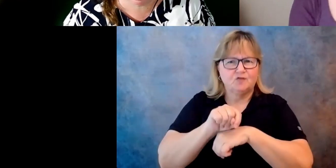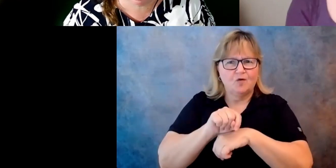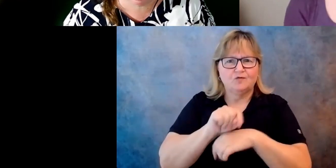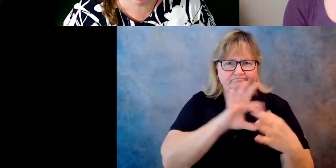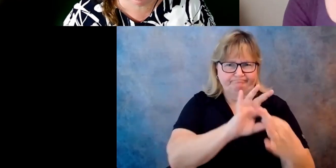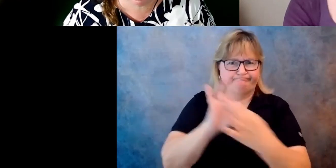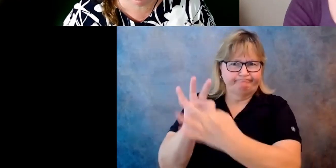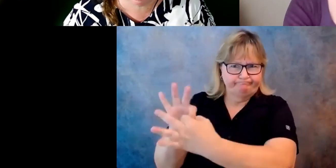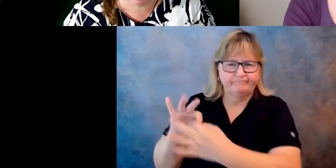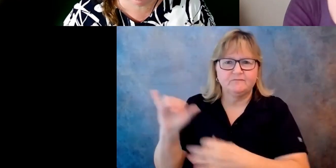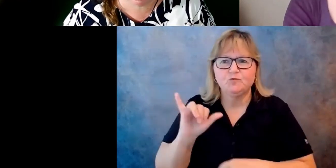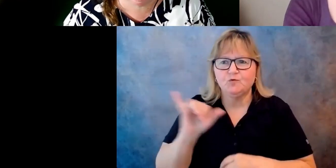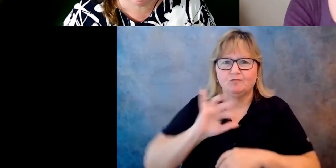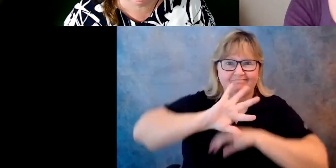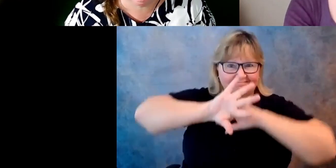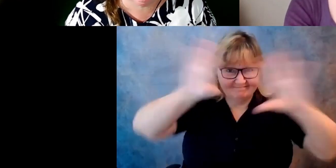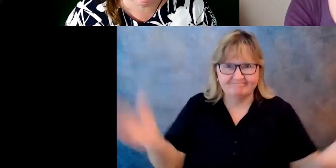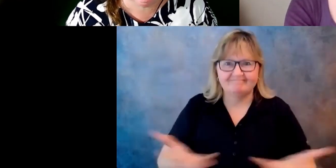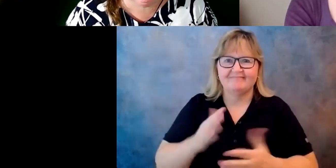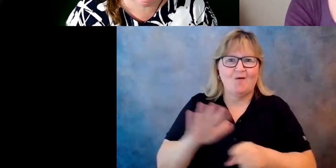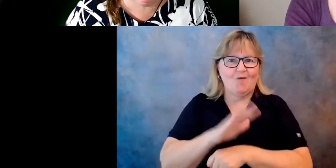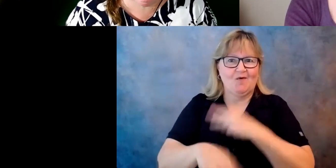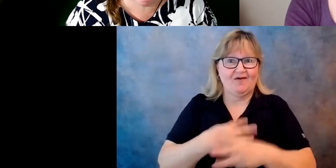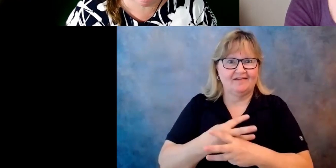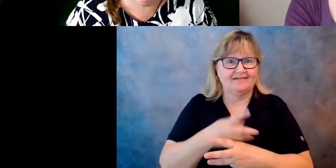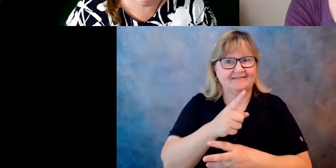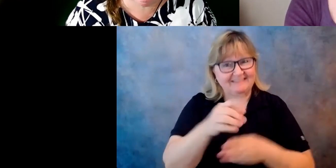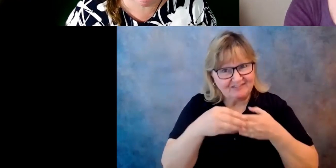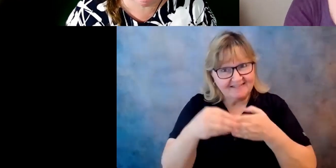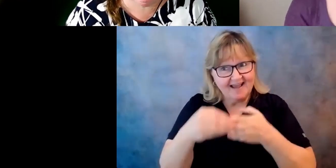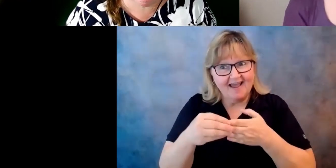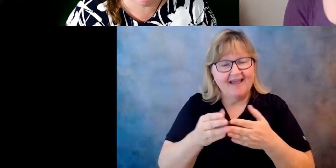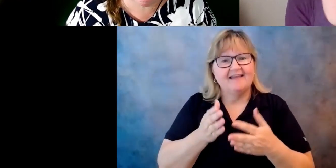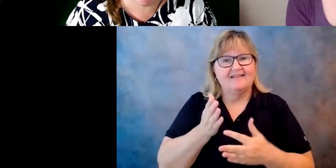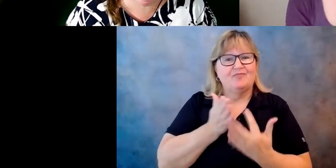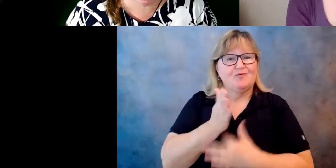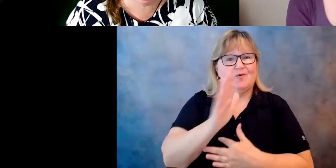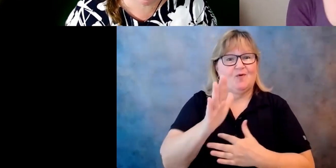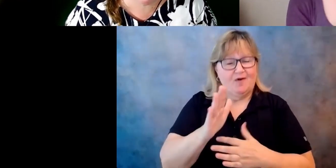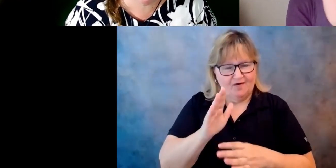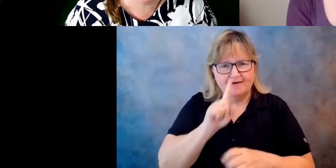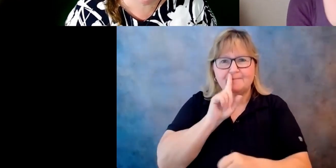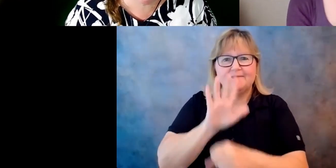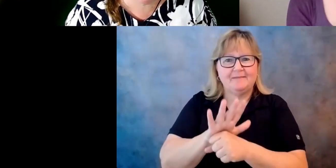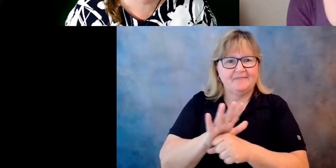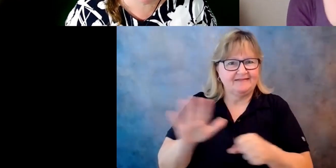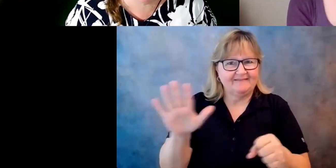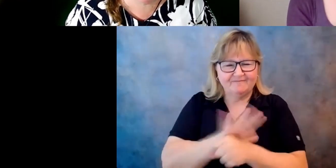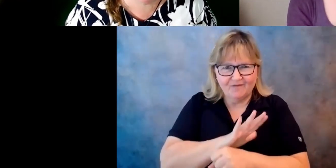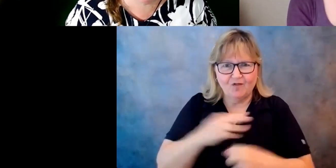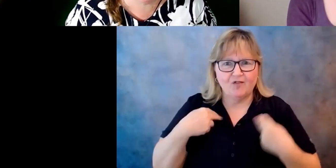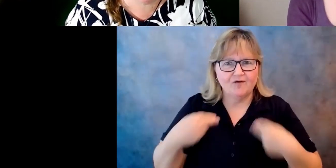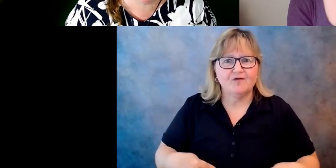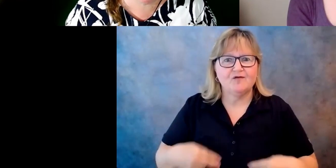world. Isabel is guided by her commitment to the full and equal enjoyment of all human rights and fundamental